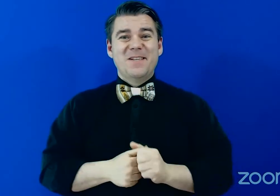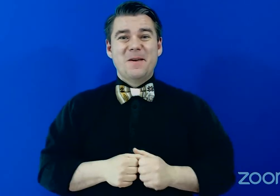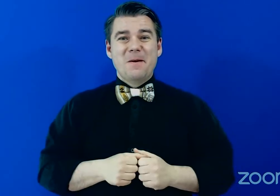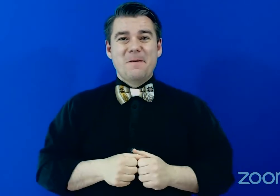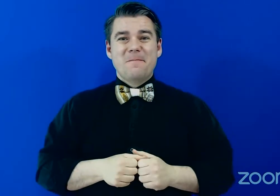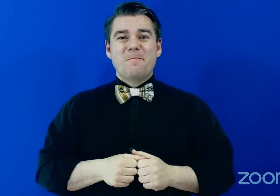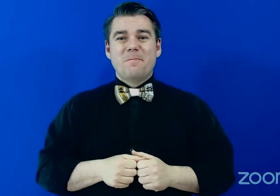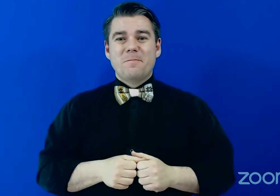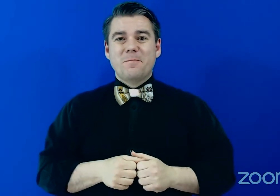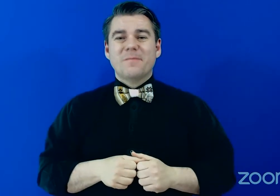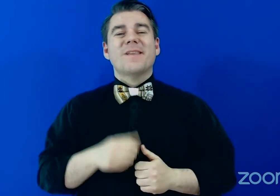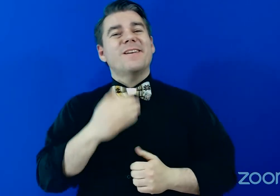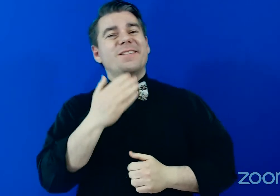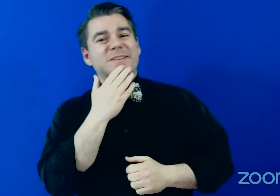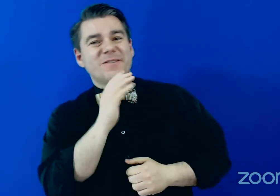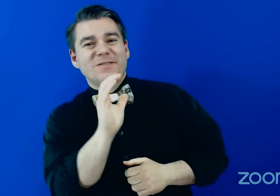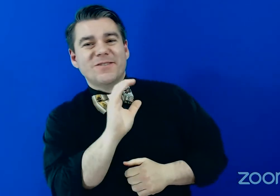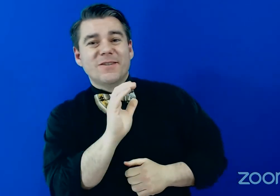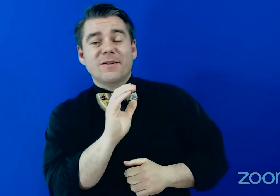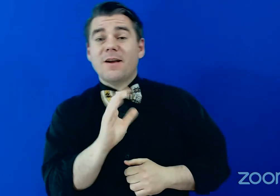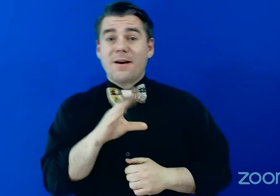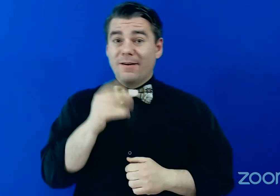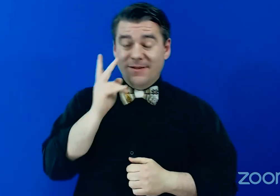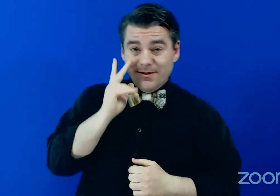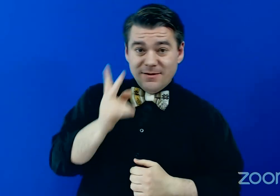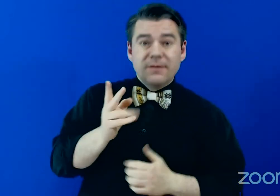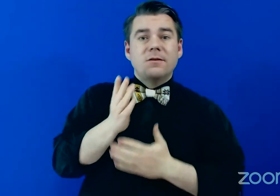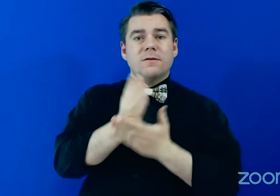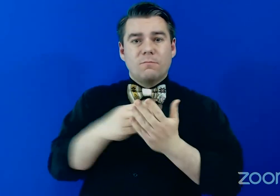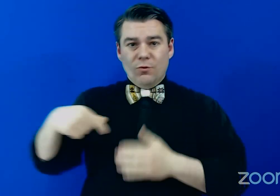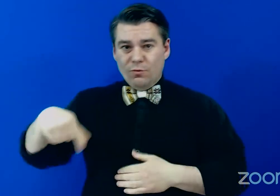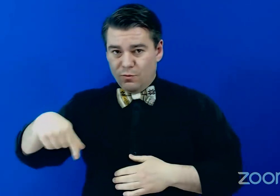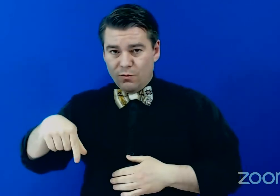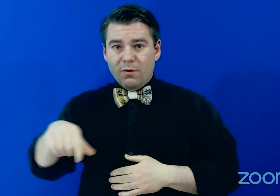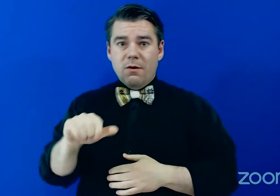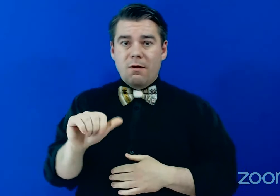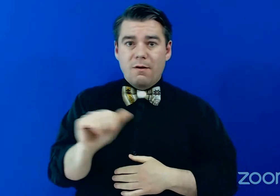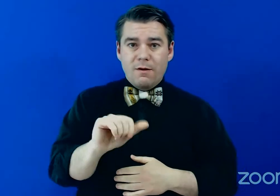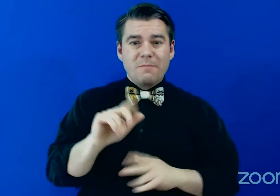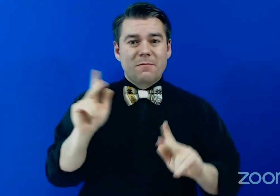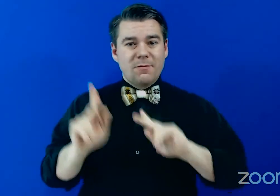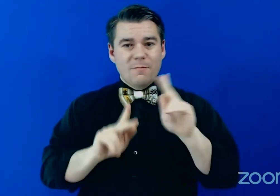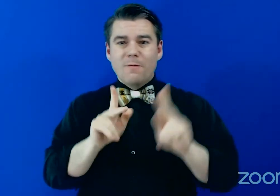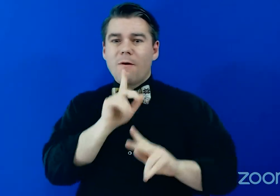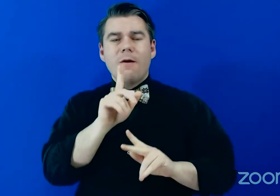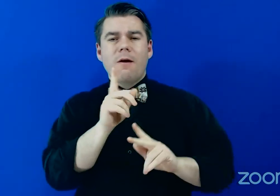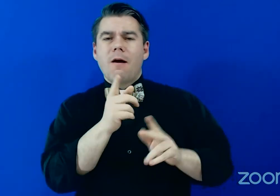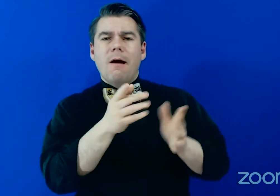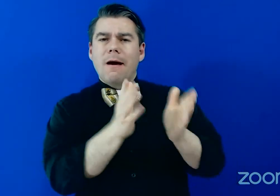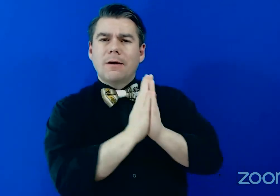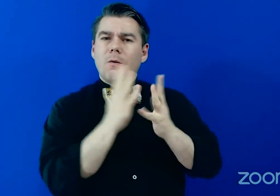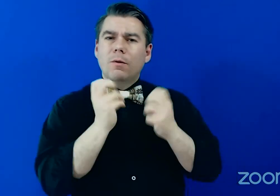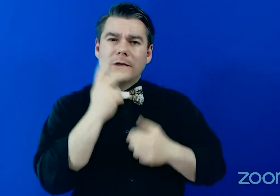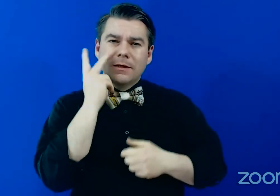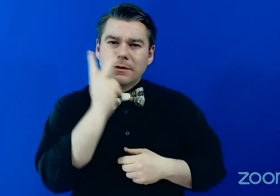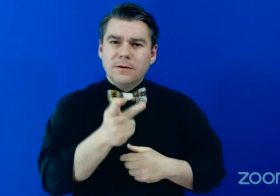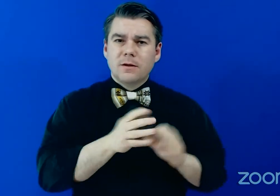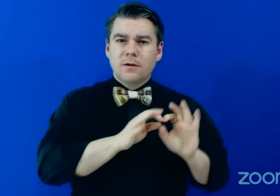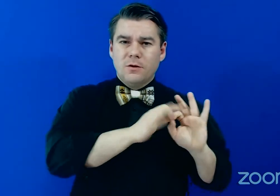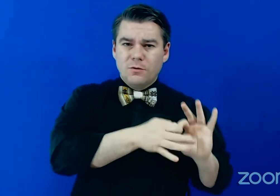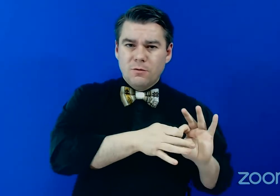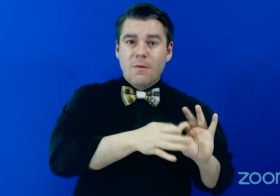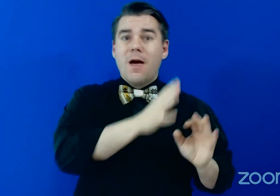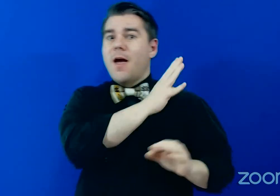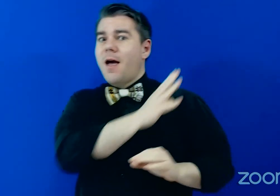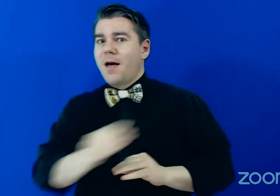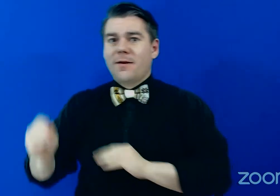Hey, Charlotte. Thank you, Charlotte. And I see that some of the Q and A's, um, folks are asking to see both the interpreter, um,